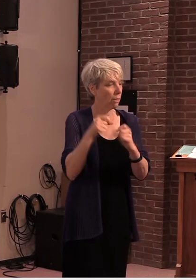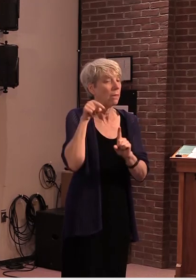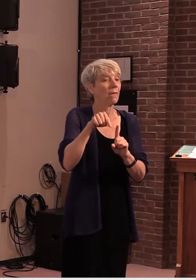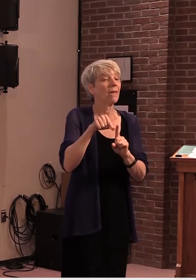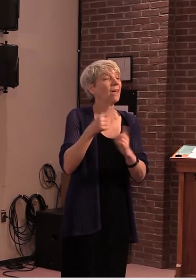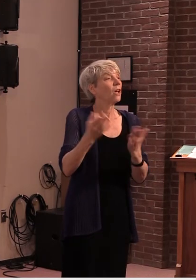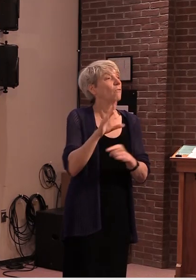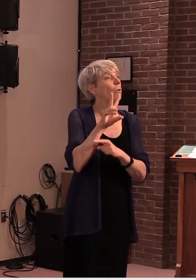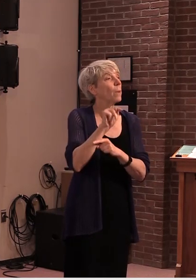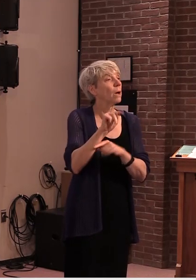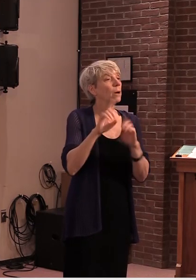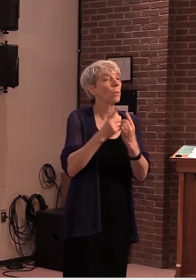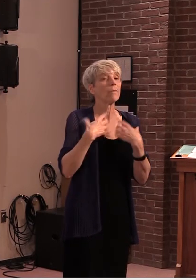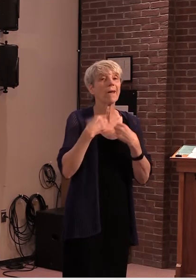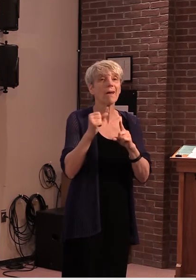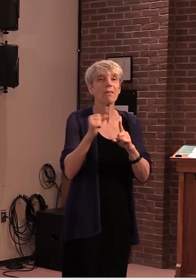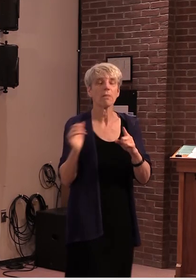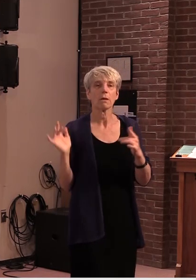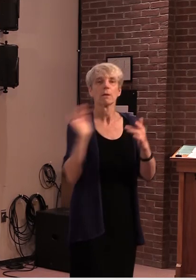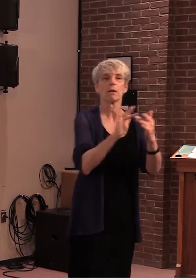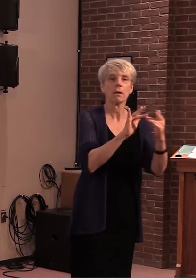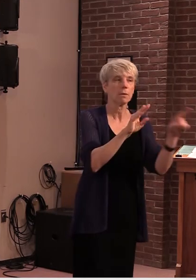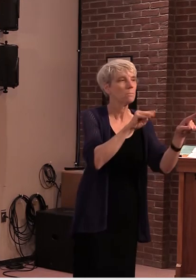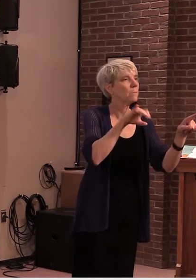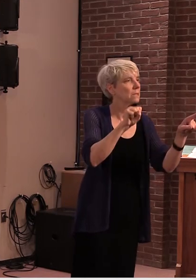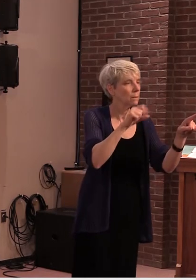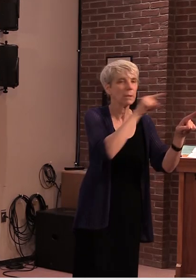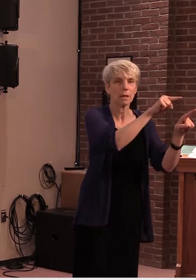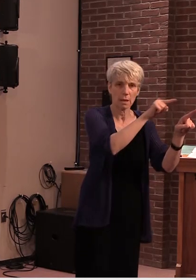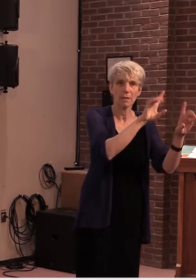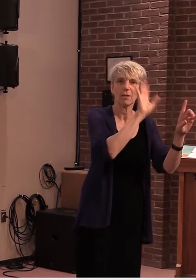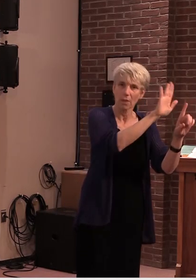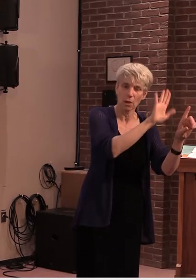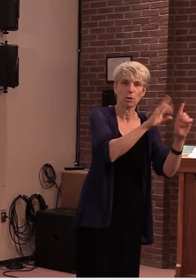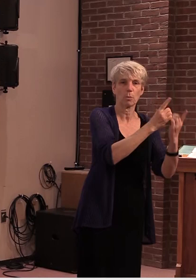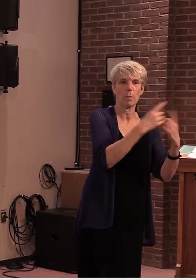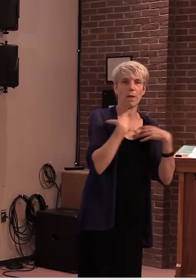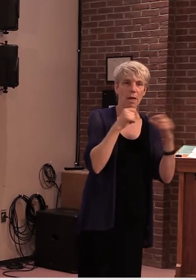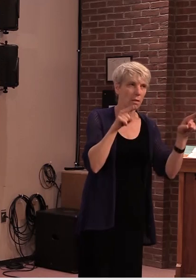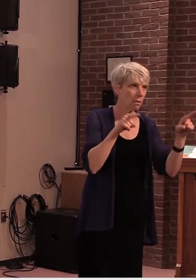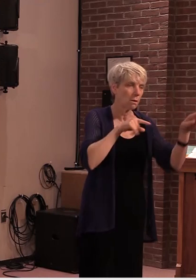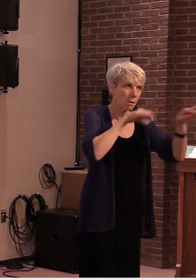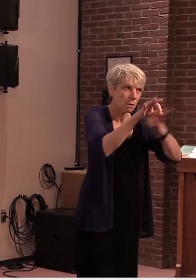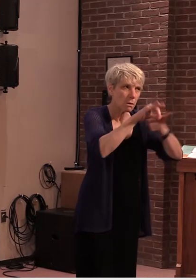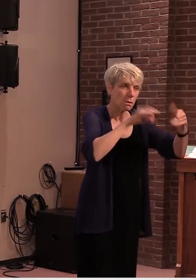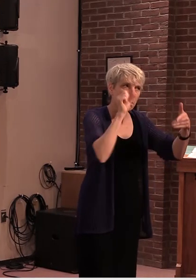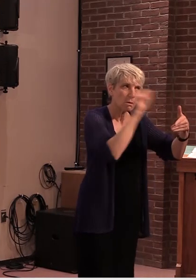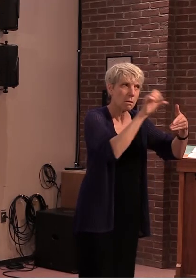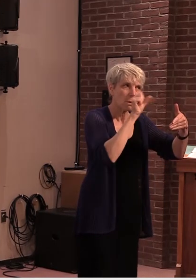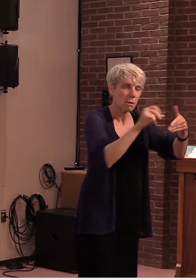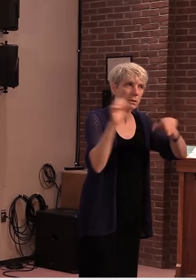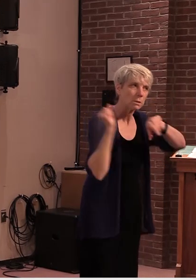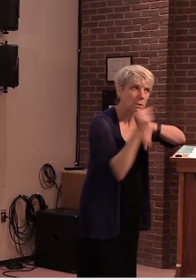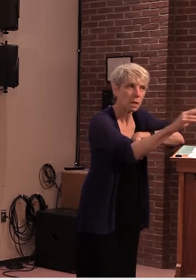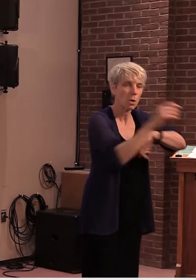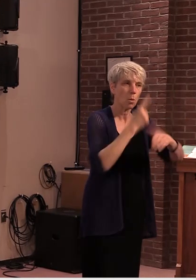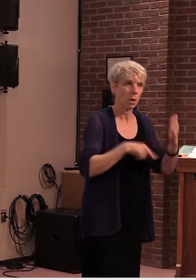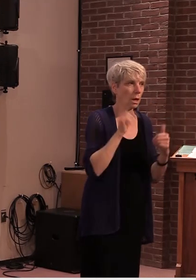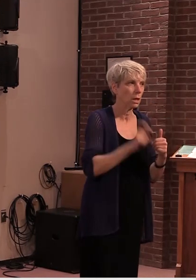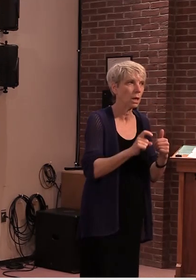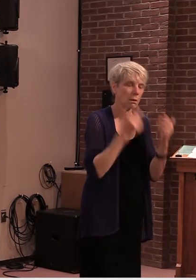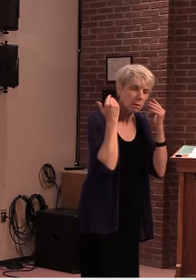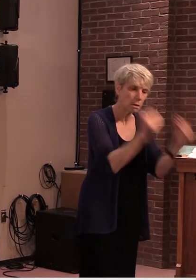at the mississippi department at all and built the necessary cap capacity to test all 119